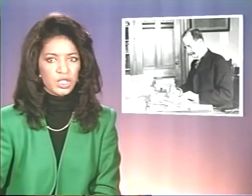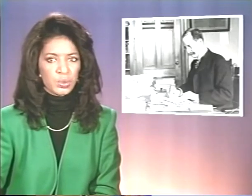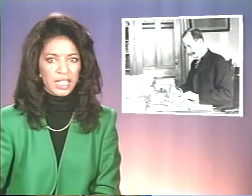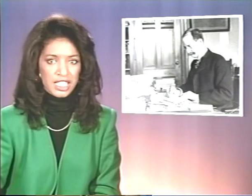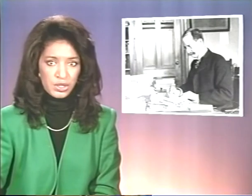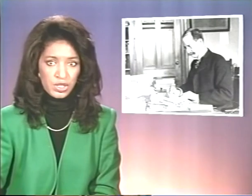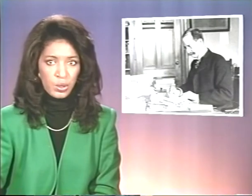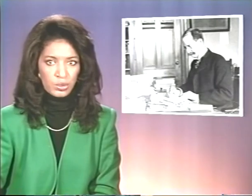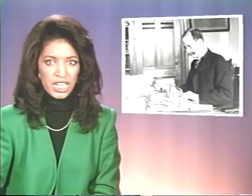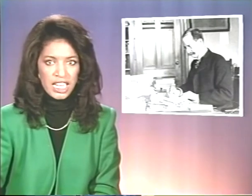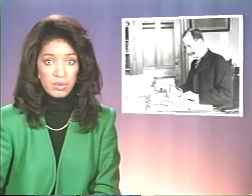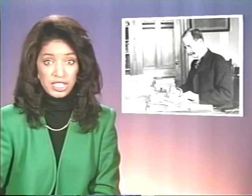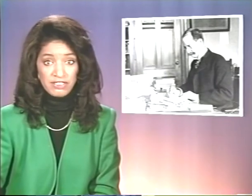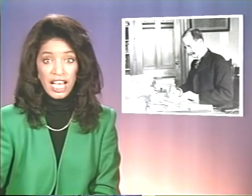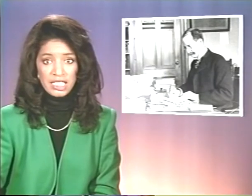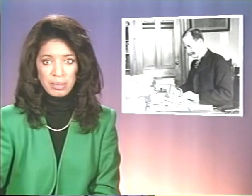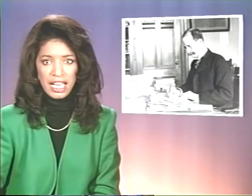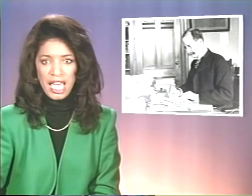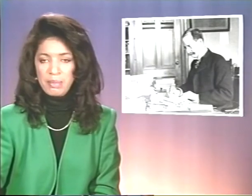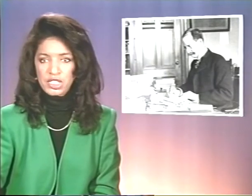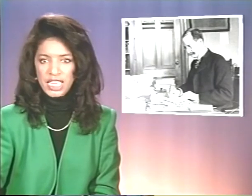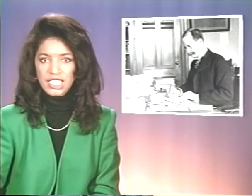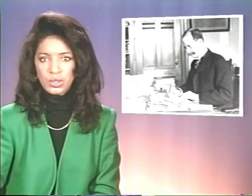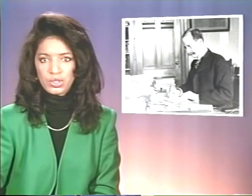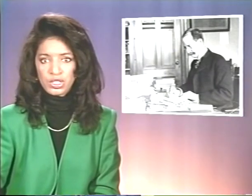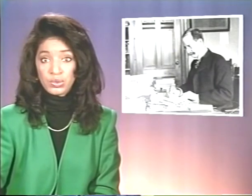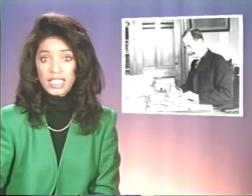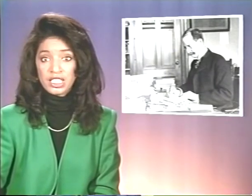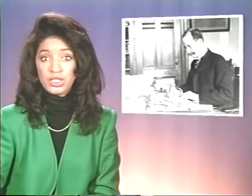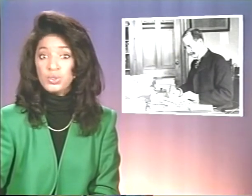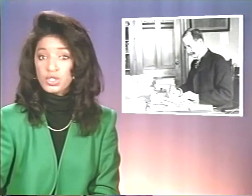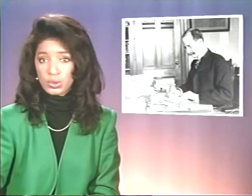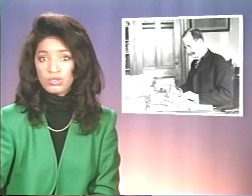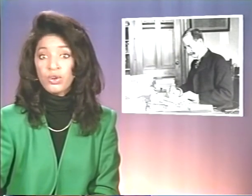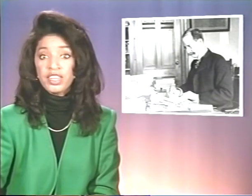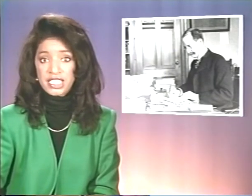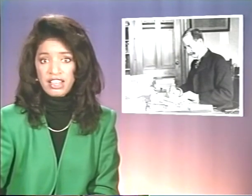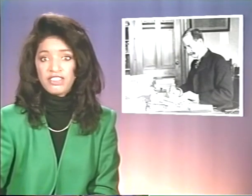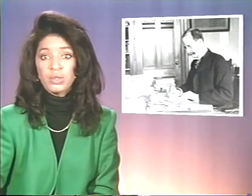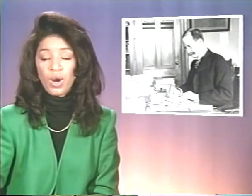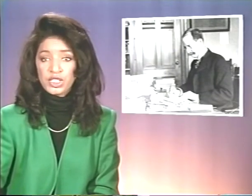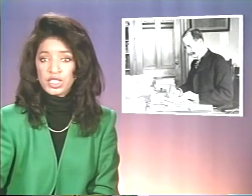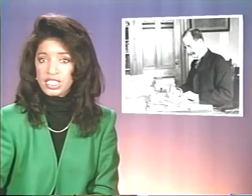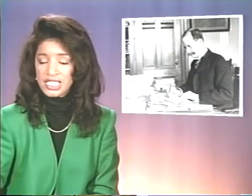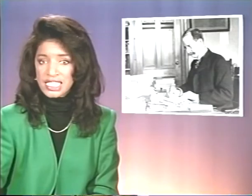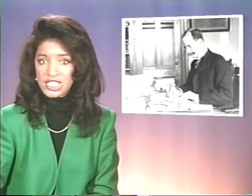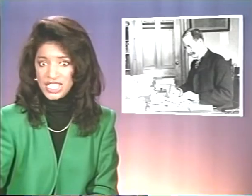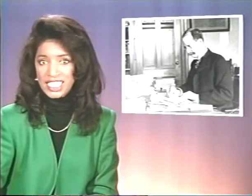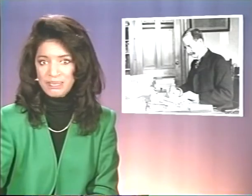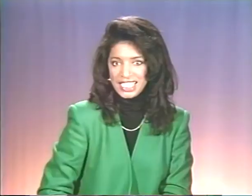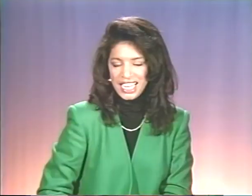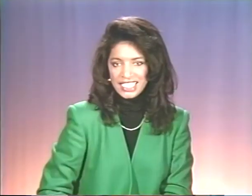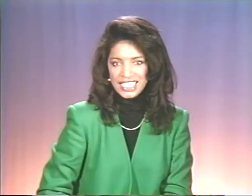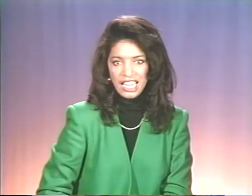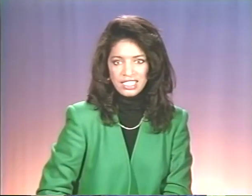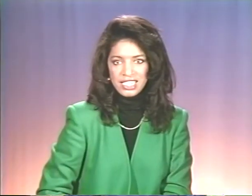20 years old, he was invited by Amos Kendall to direct a new school for the deaf in Washington, D.C. Gallaudet